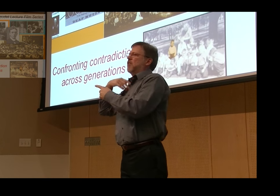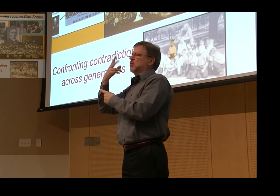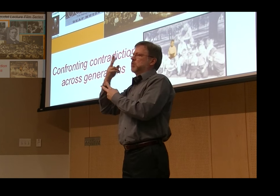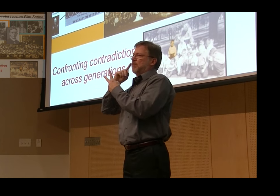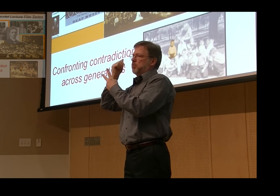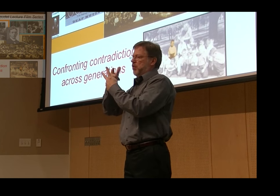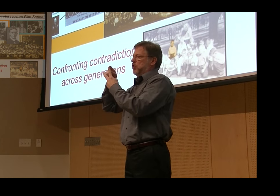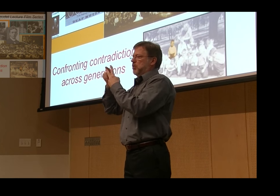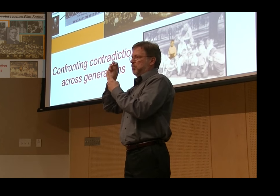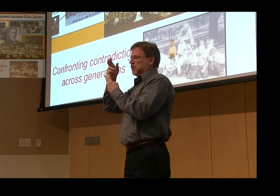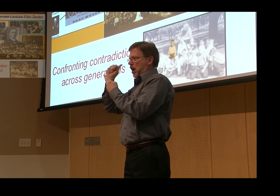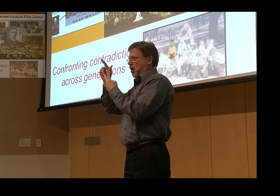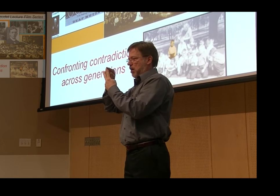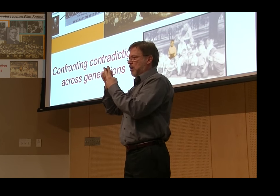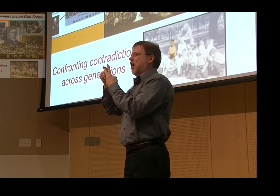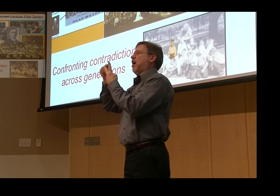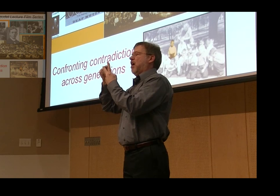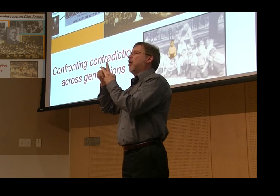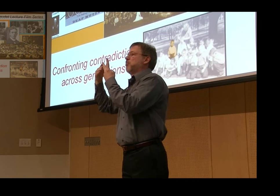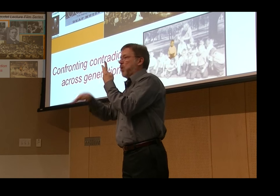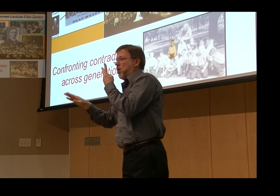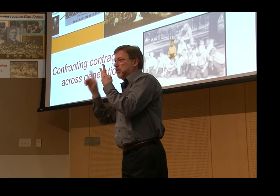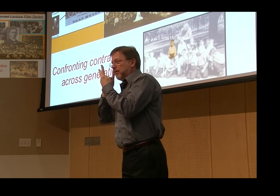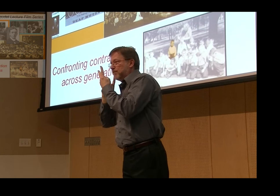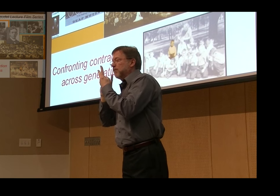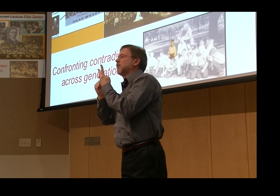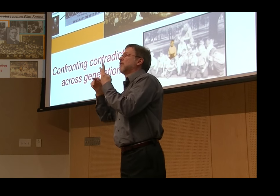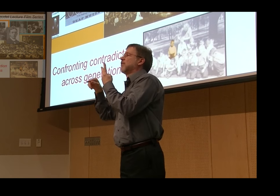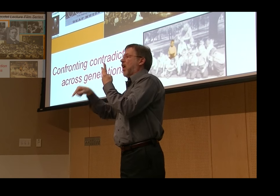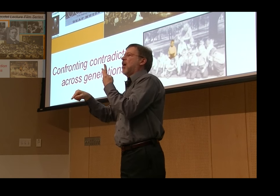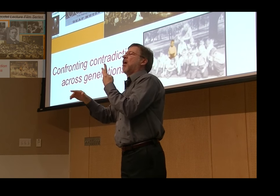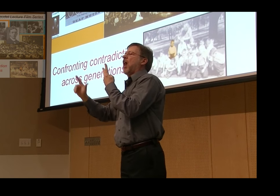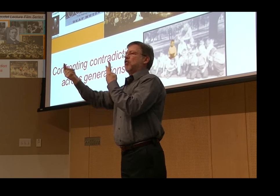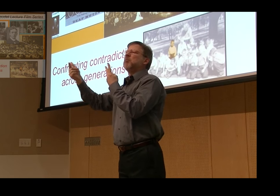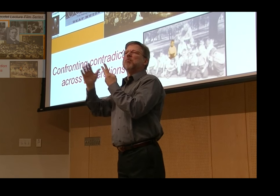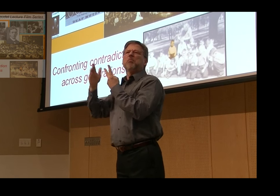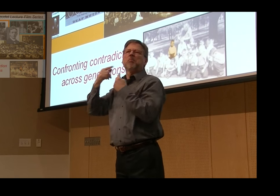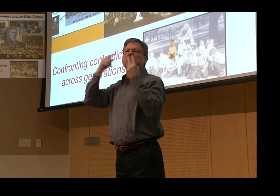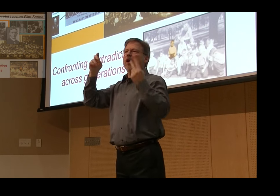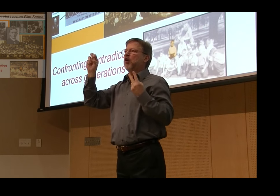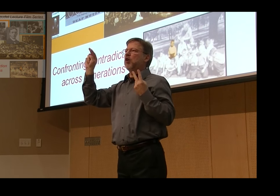His nephew, actually there were two brothers by the name of Marshall, and it was a